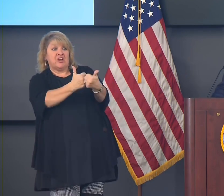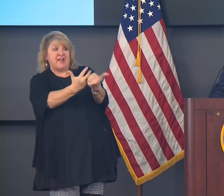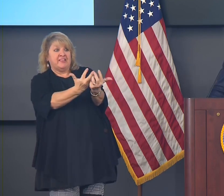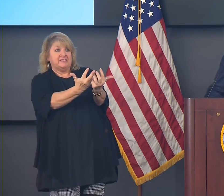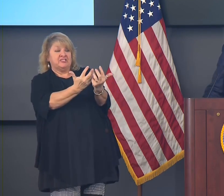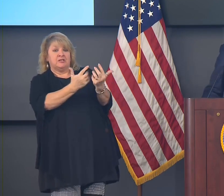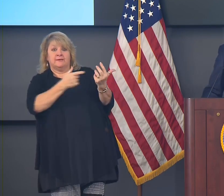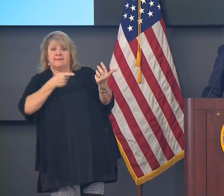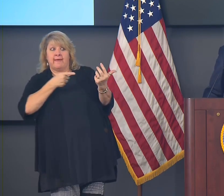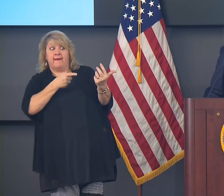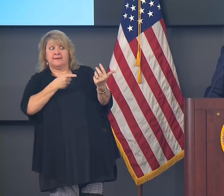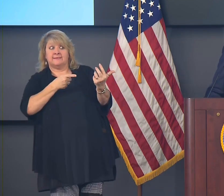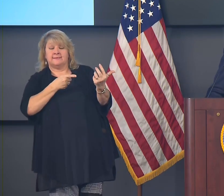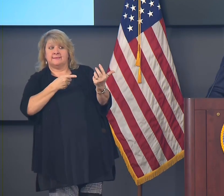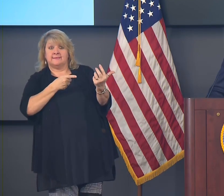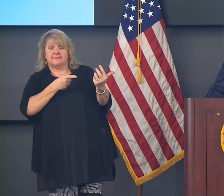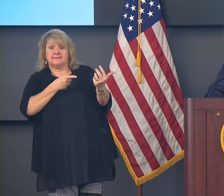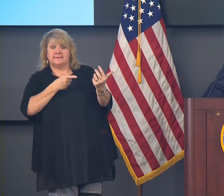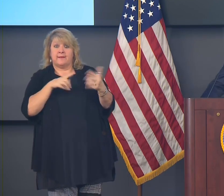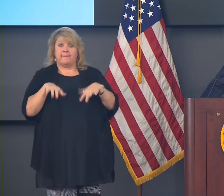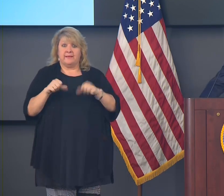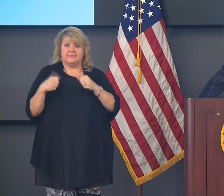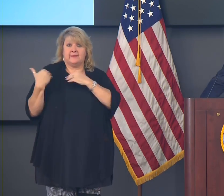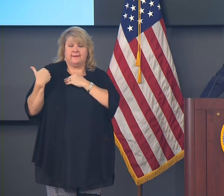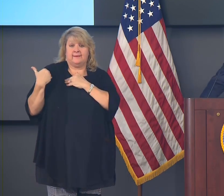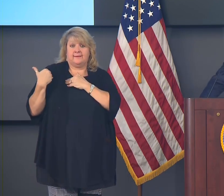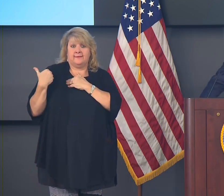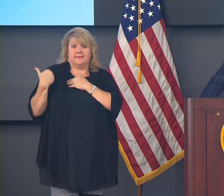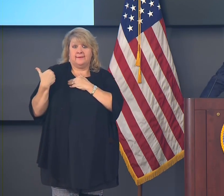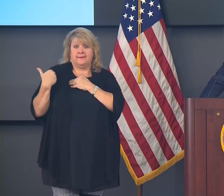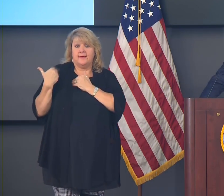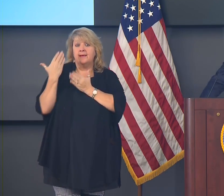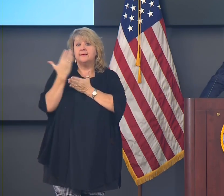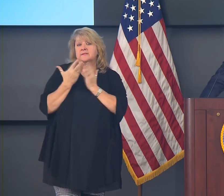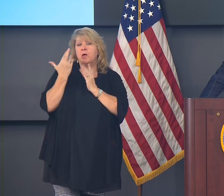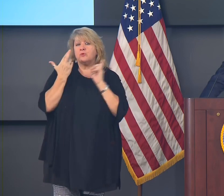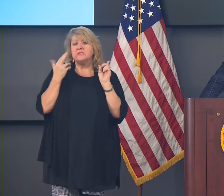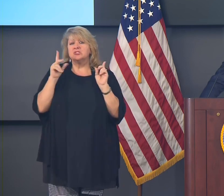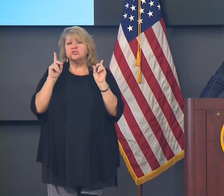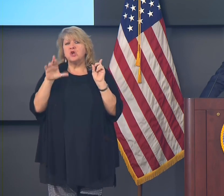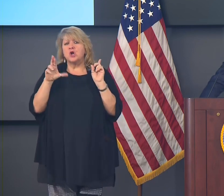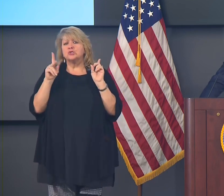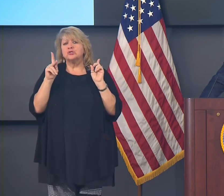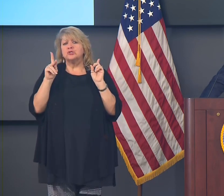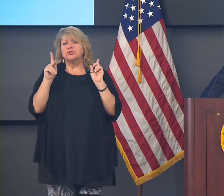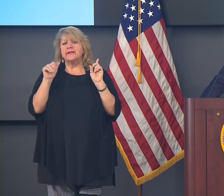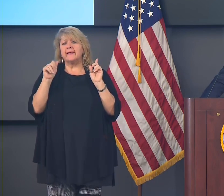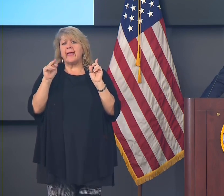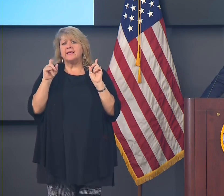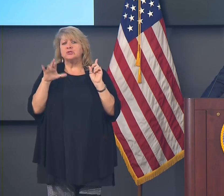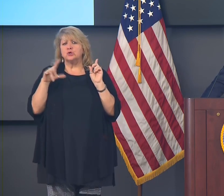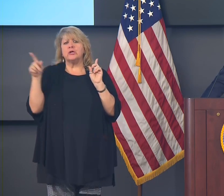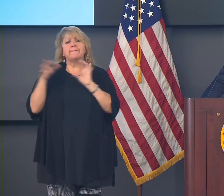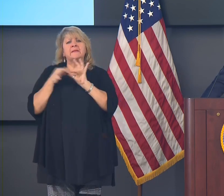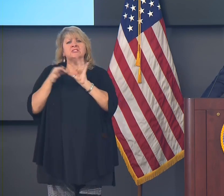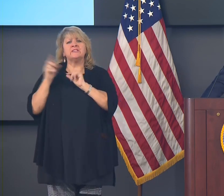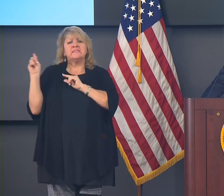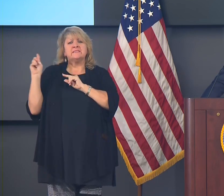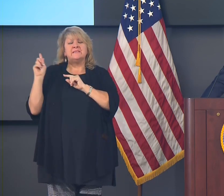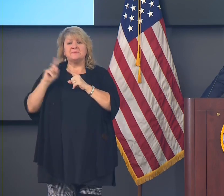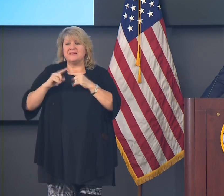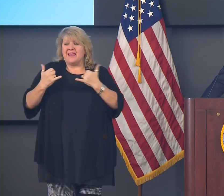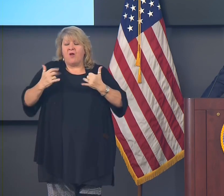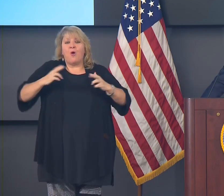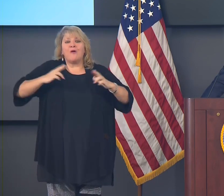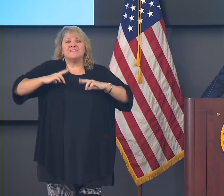A little bit more difficult, perhaps, for the reasons that Dr. Kanter mentioned. But with the holiday season upon us,